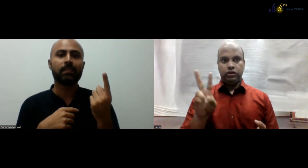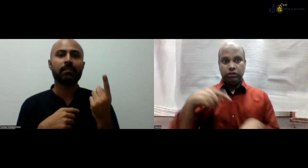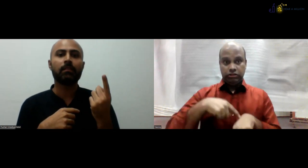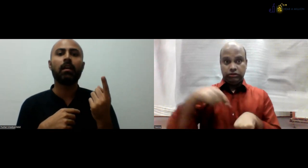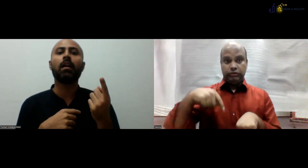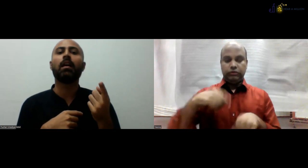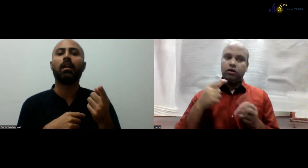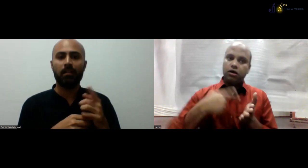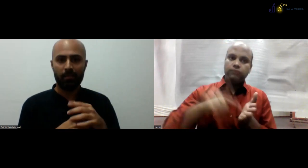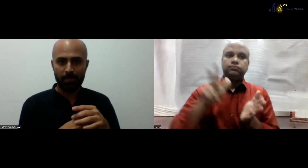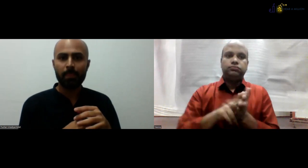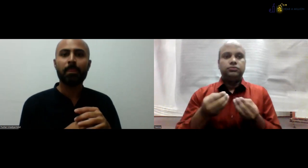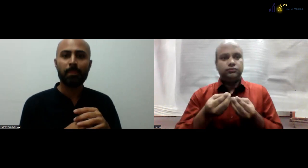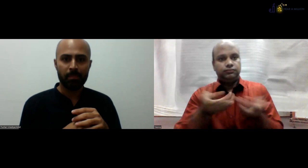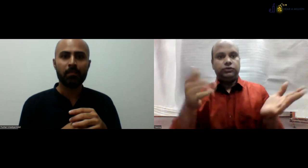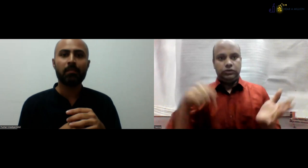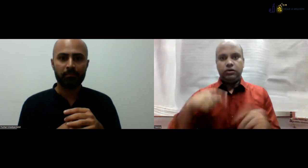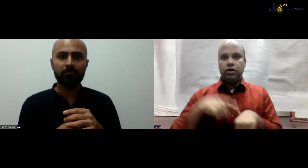And when will this start or when will?